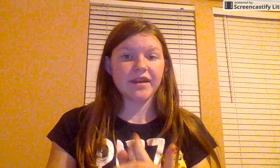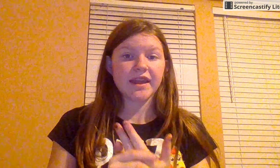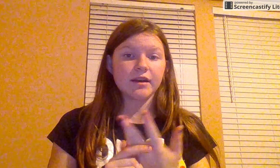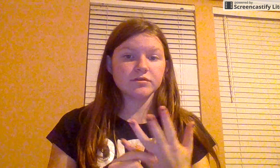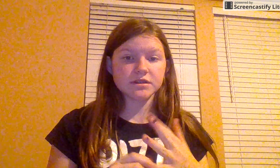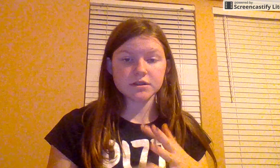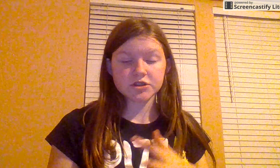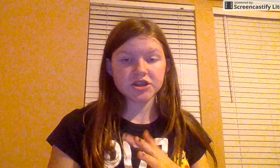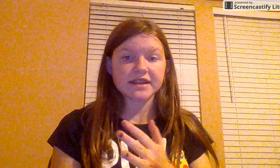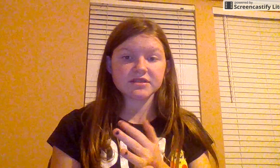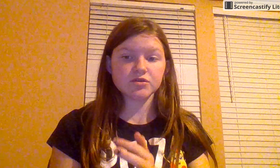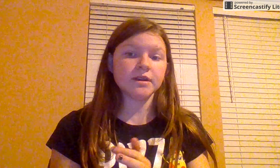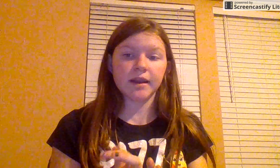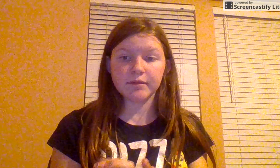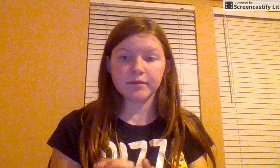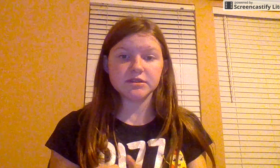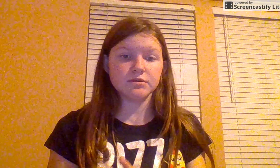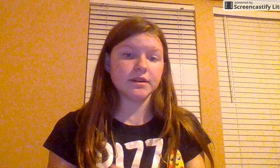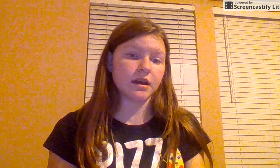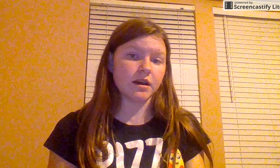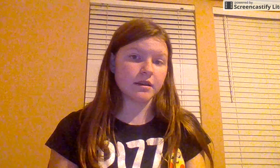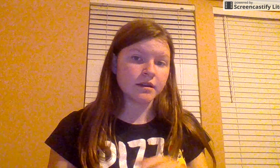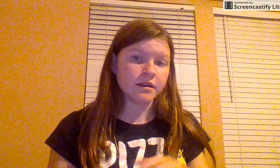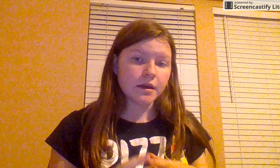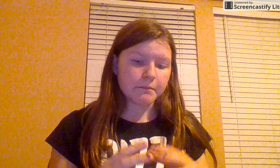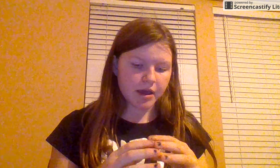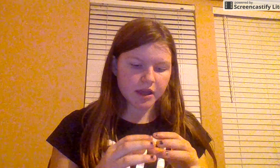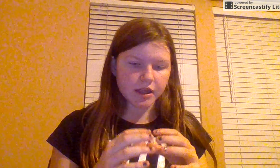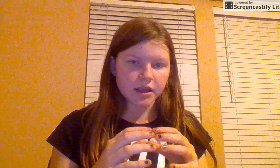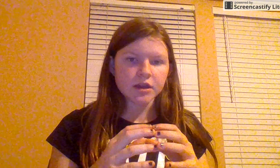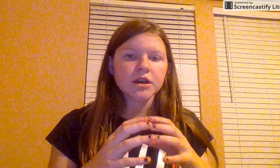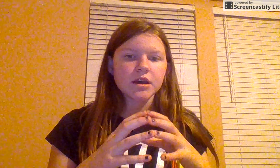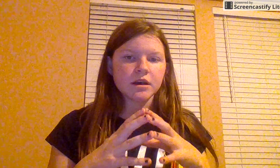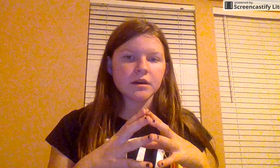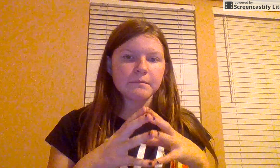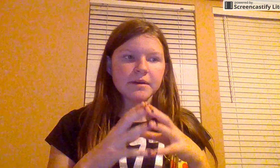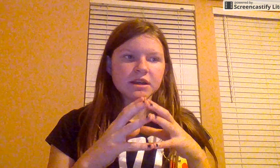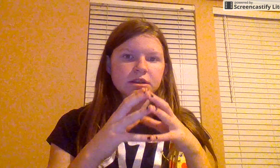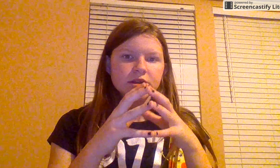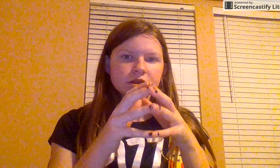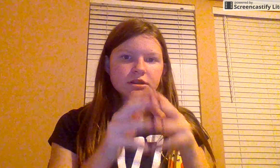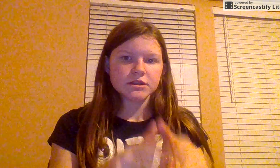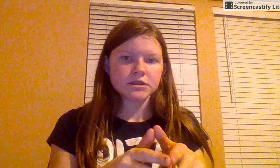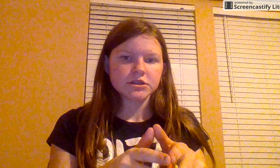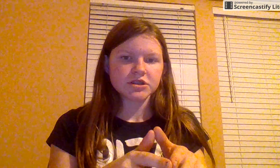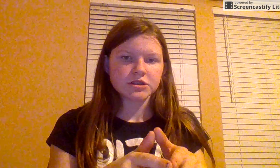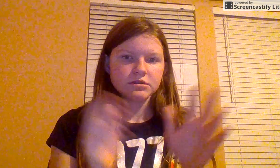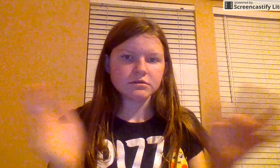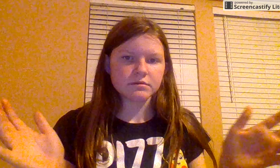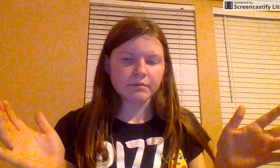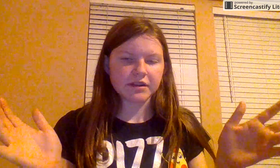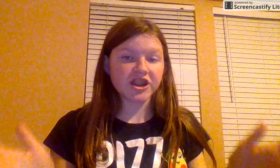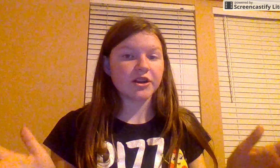Hangouts chat stream that I'm going to be doing on my channel.